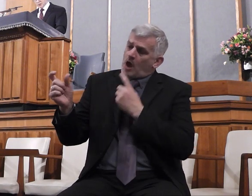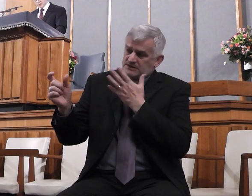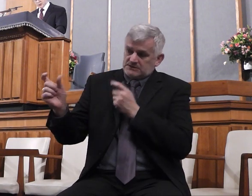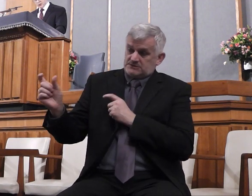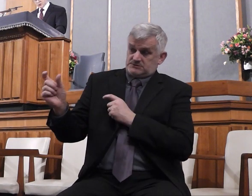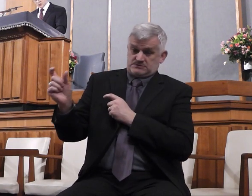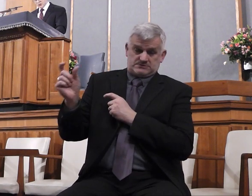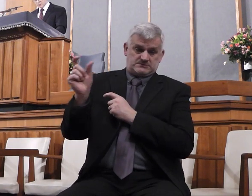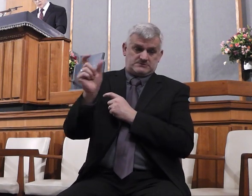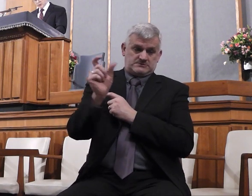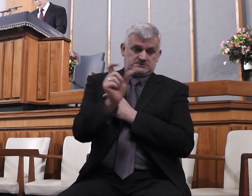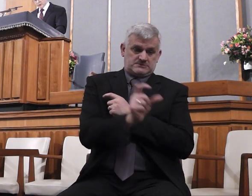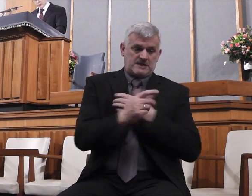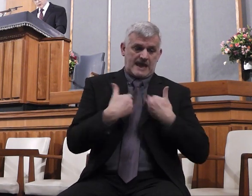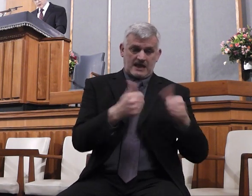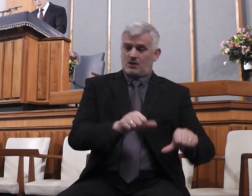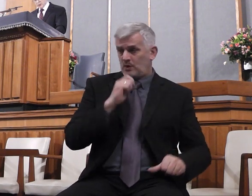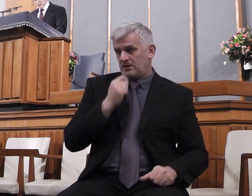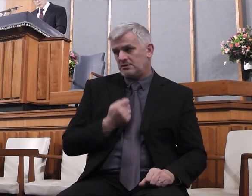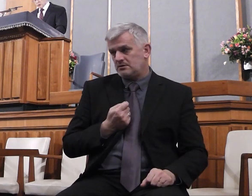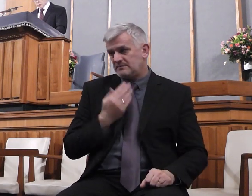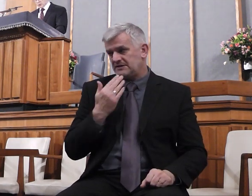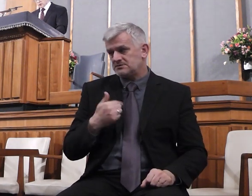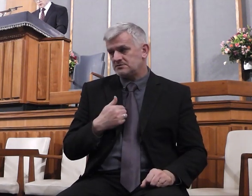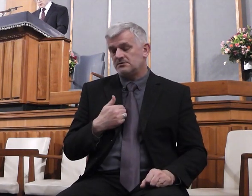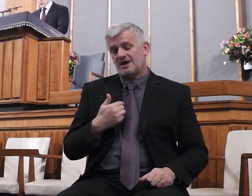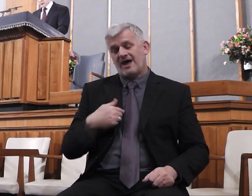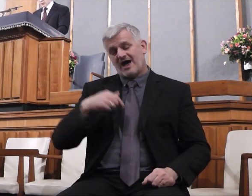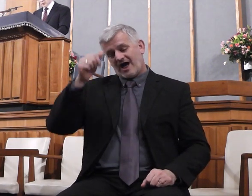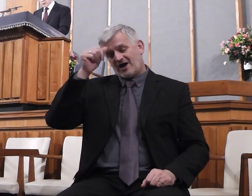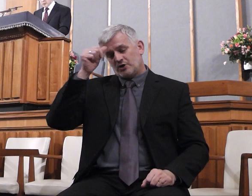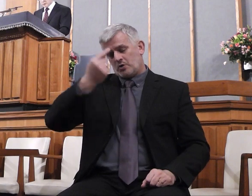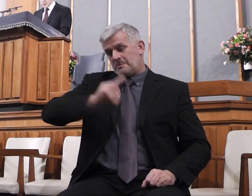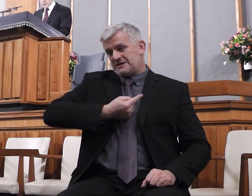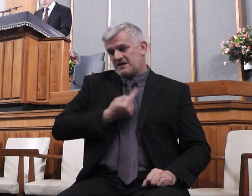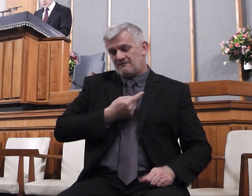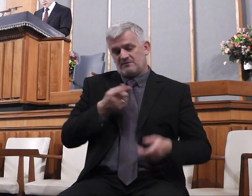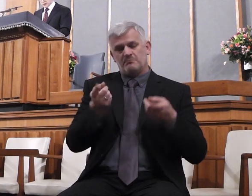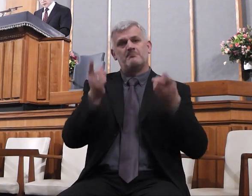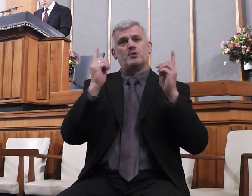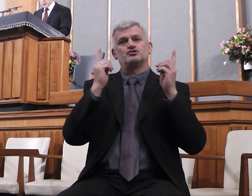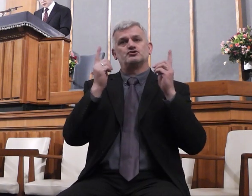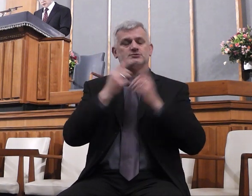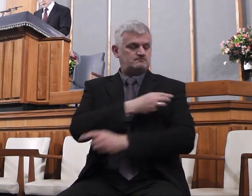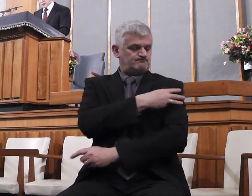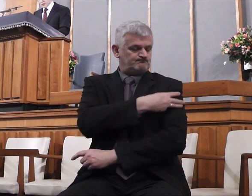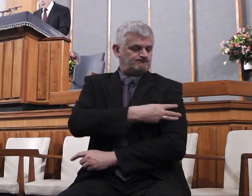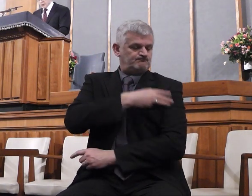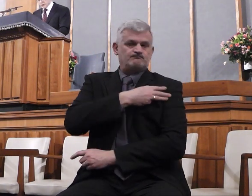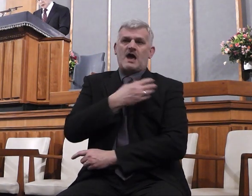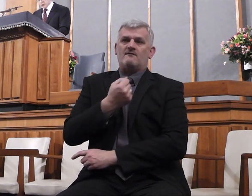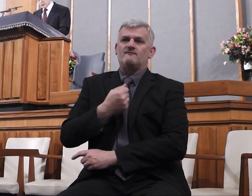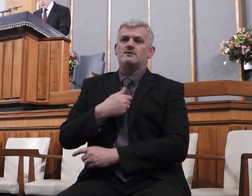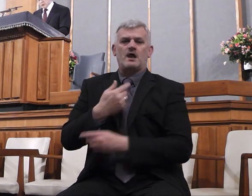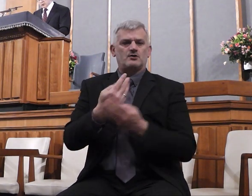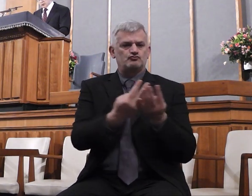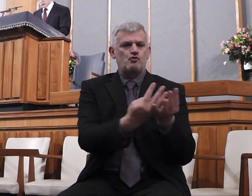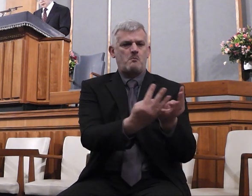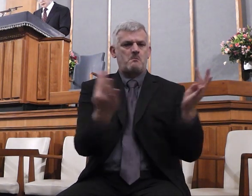my servant shall be healed. For I also am a man set under authority, having under me soldiers.